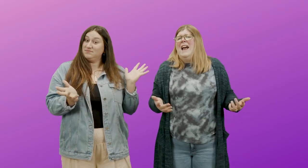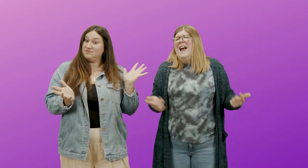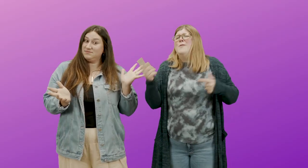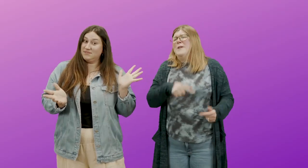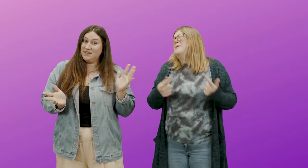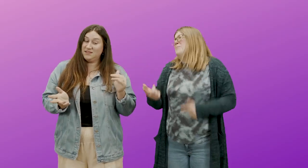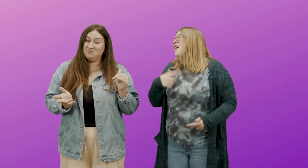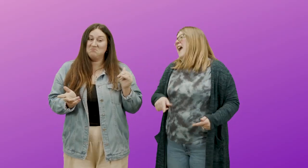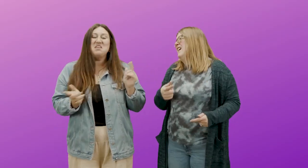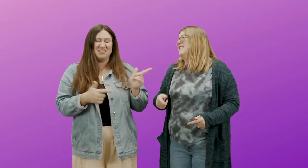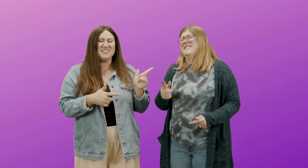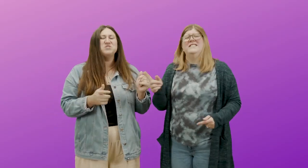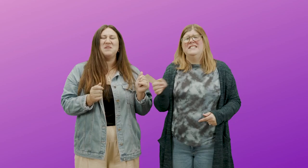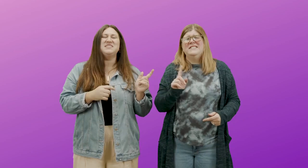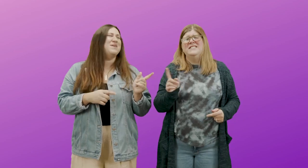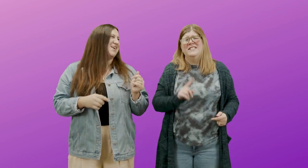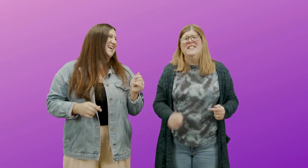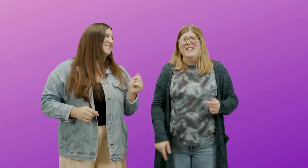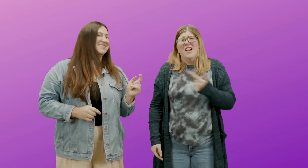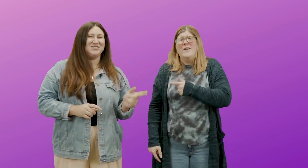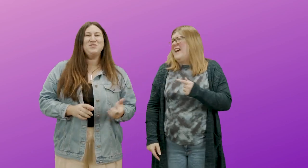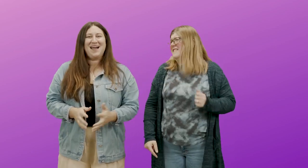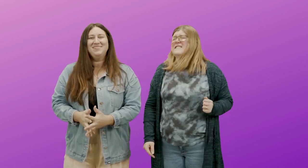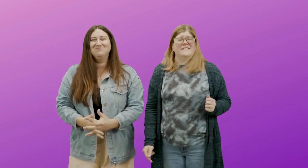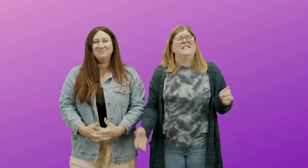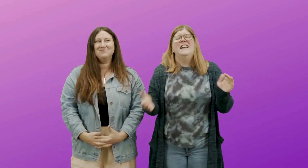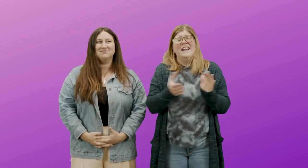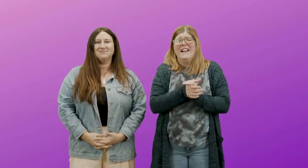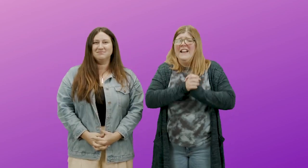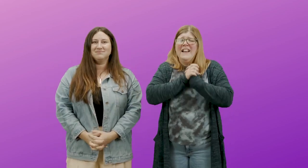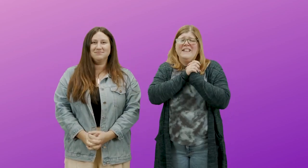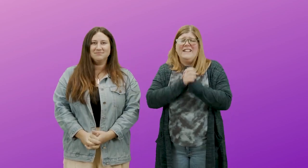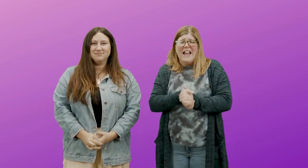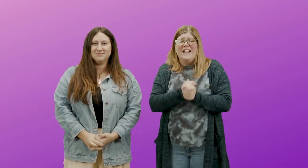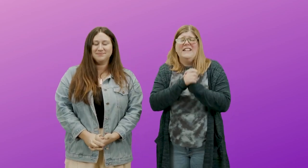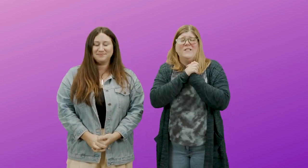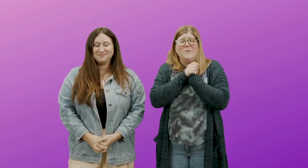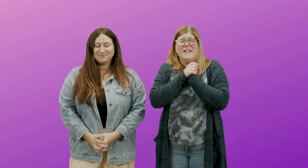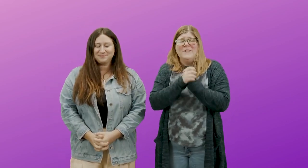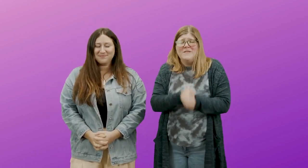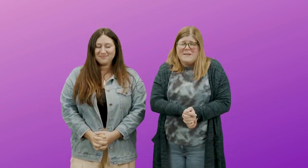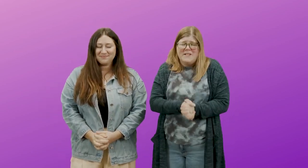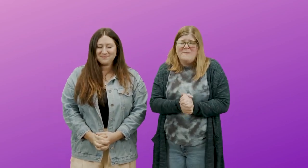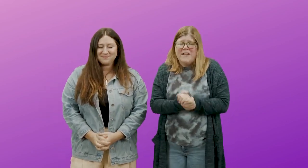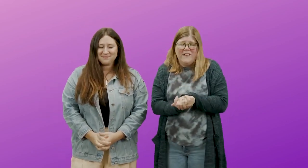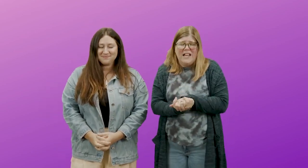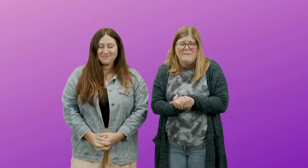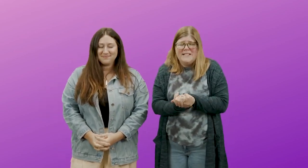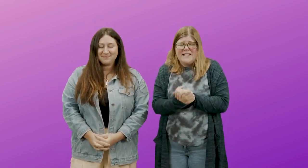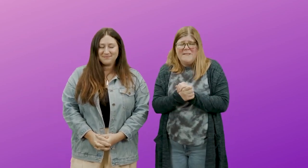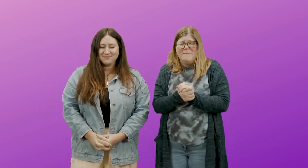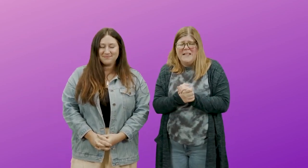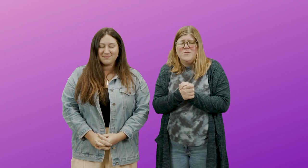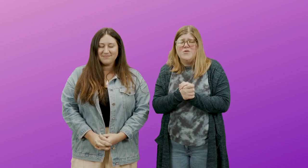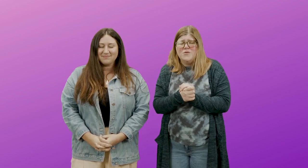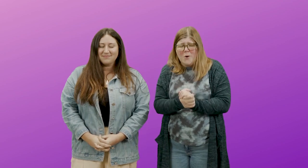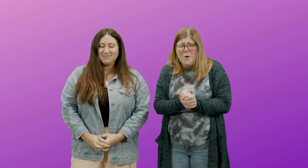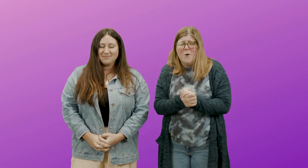how about we pray that's that's a better idea okay god we know sometimes having enemies can be so